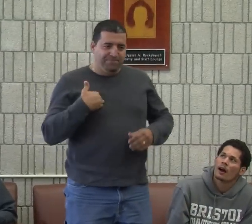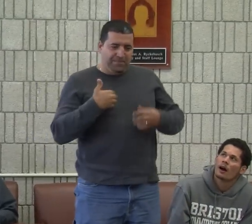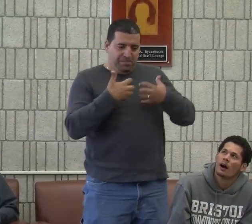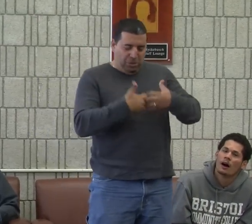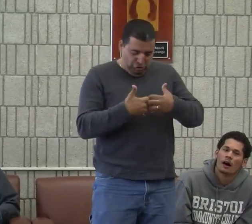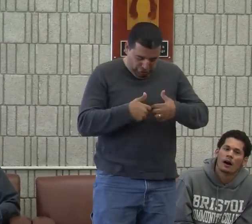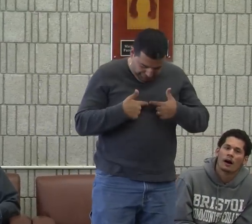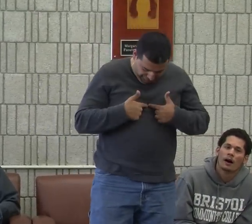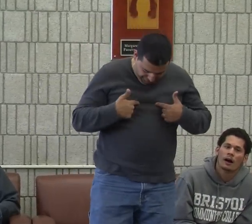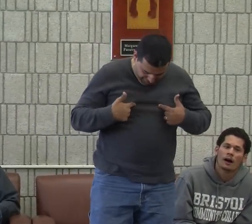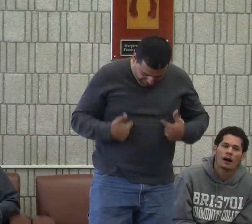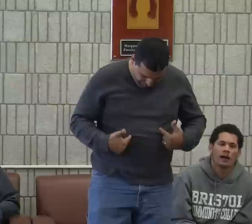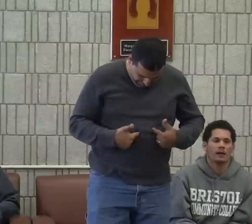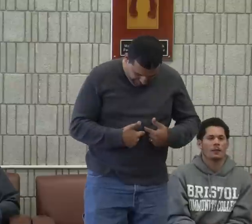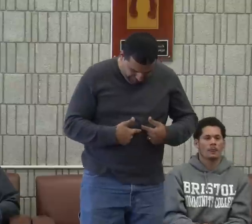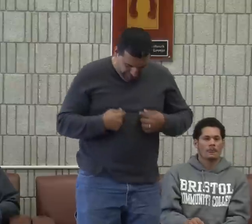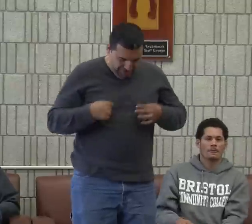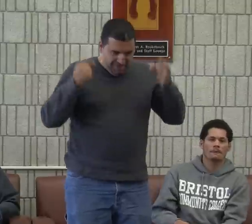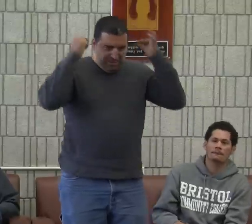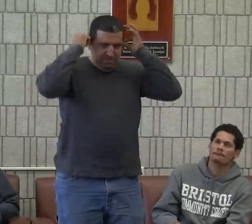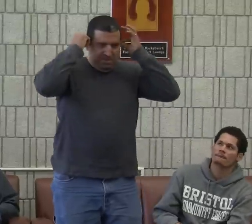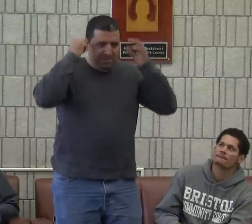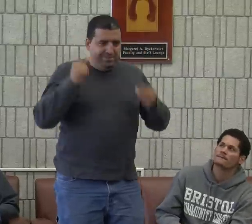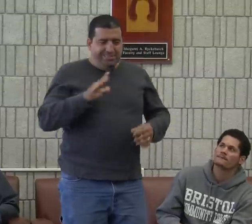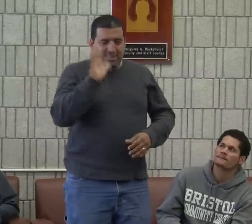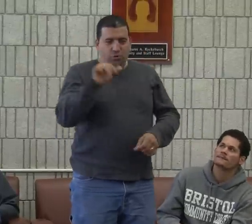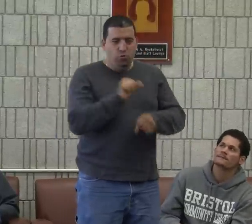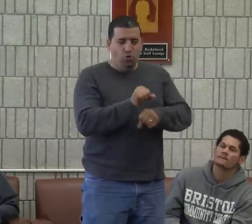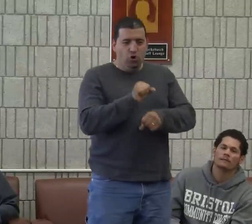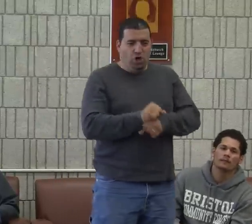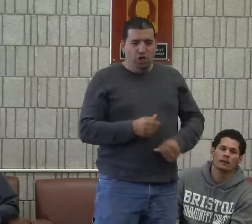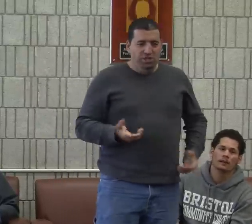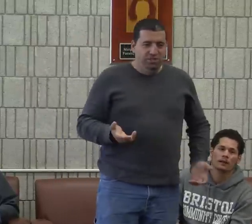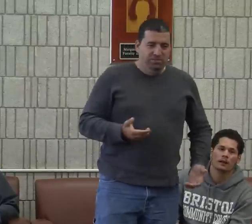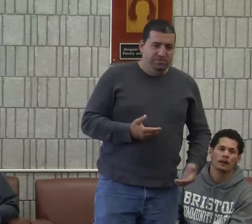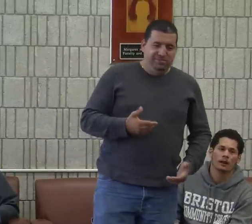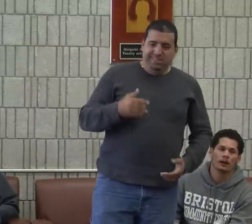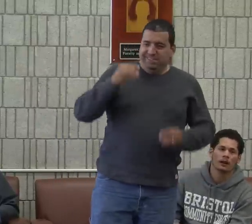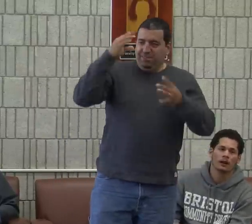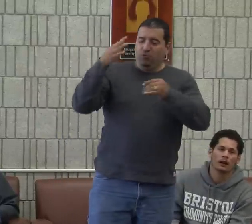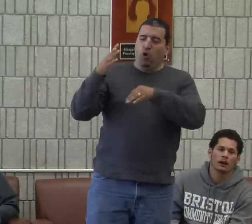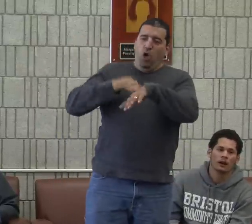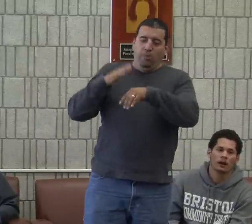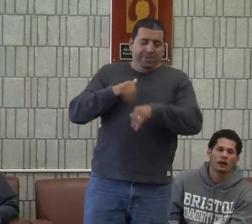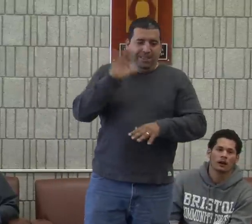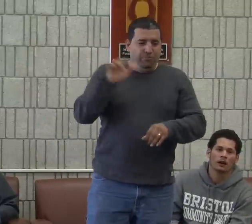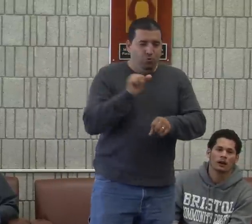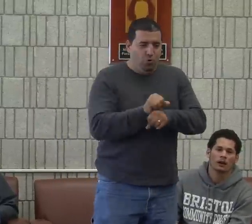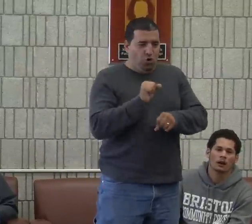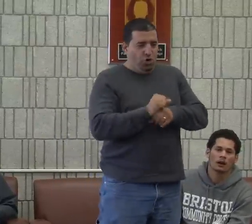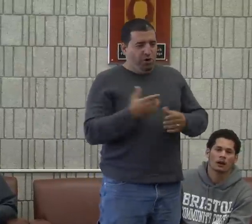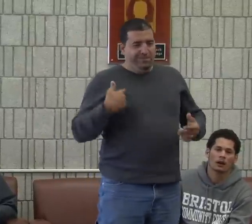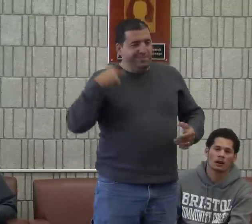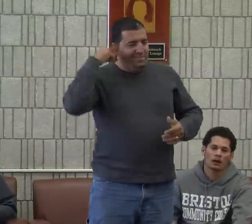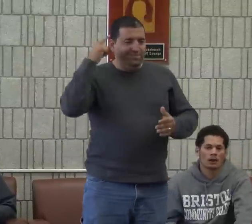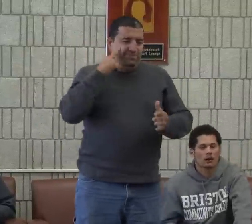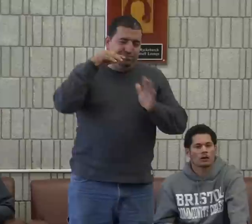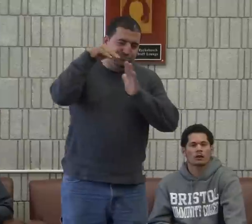When I was small, I had this machine. And it was a box on my chest with little ear plugs, and it never worked. And the teacher would call on me, and I never